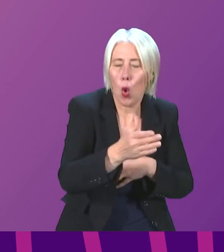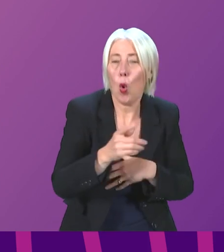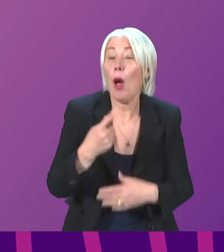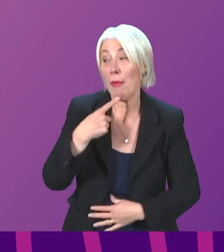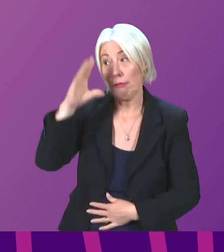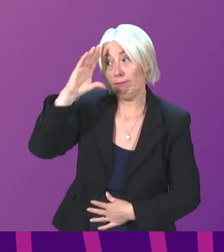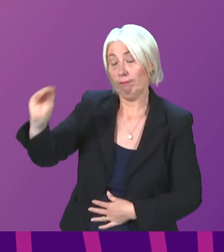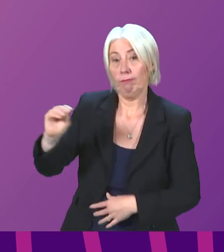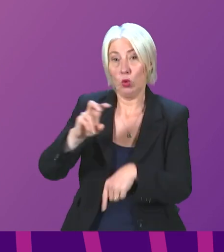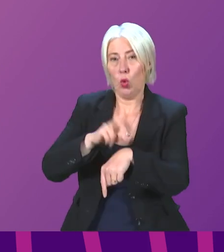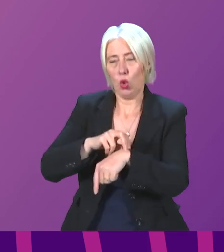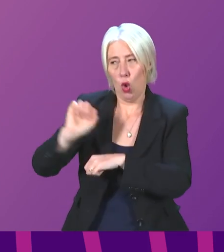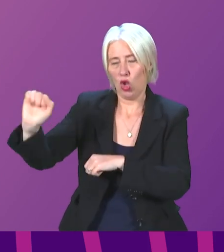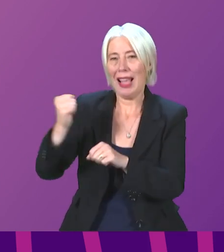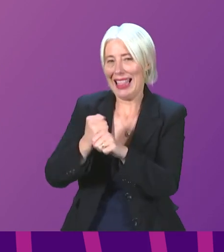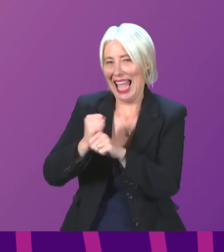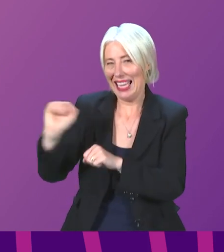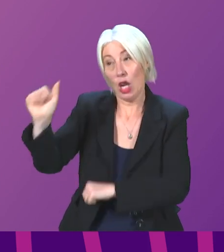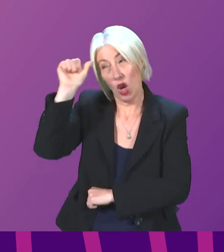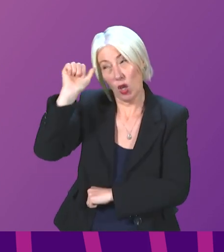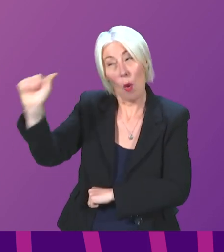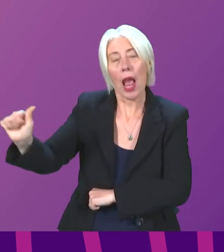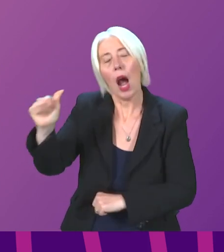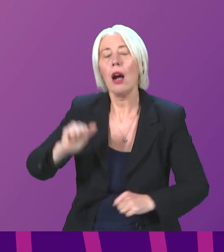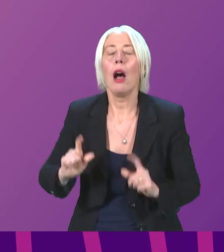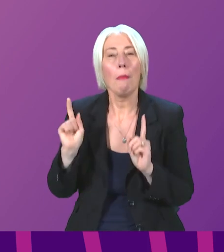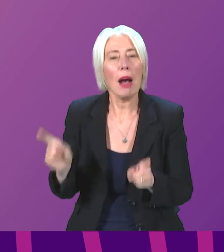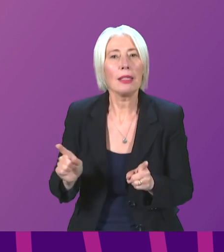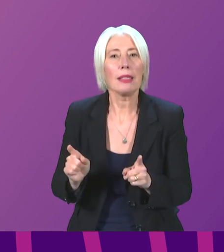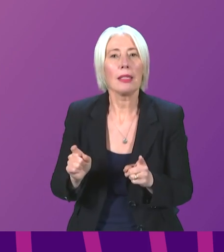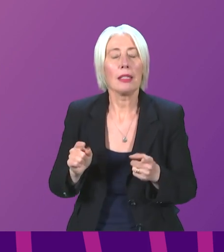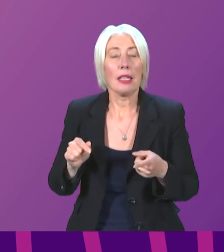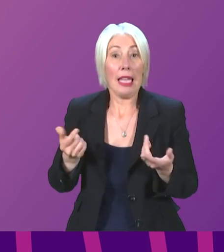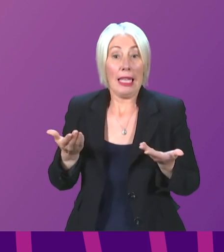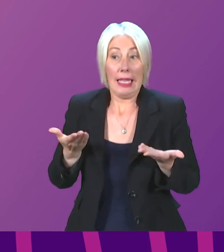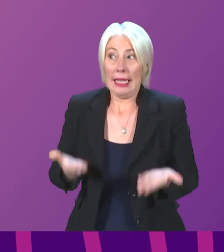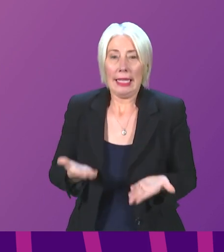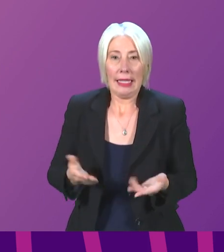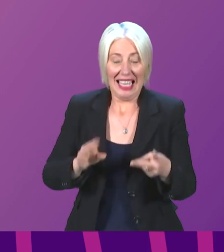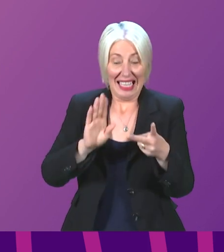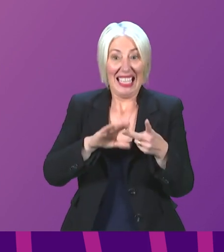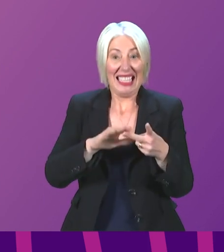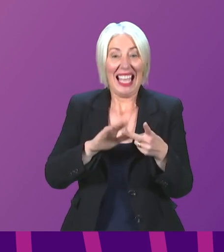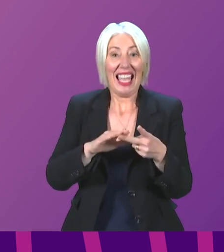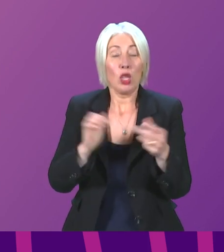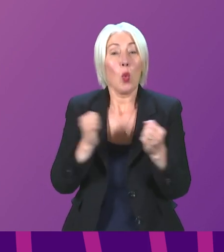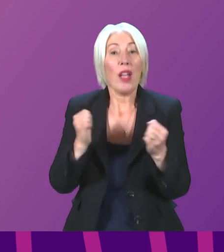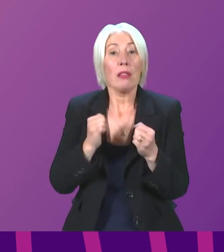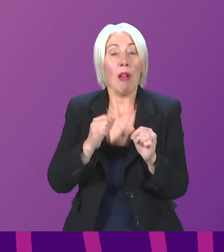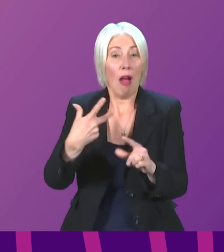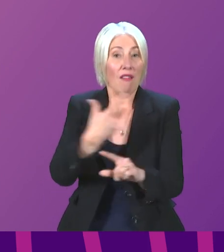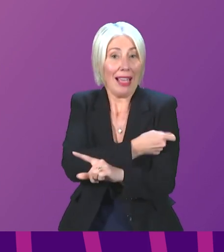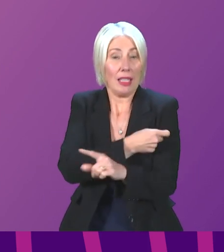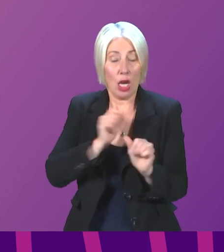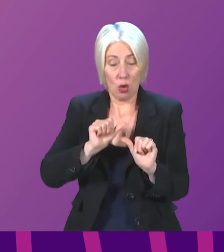Gohani, he's, of course, very aware of this, that this is our second winter vaccination programme. This, for